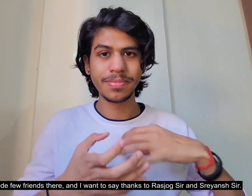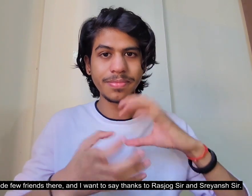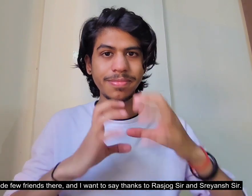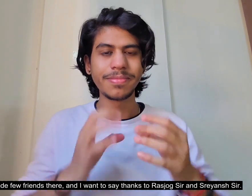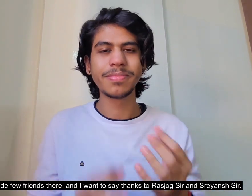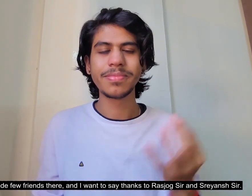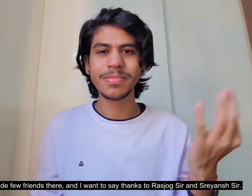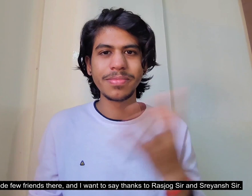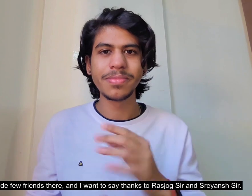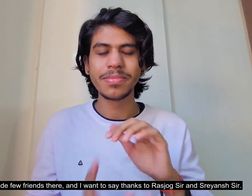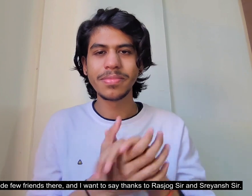few friends there.